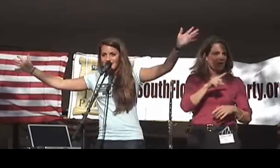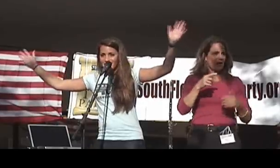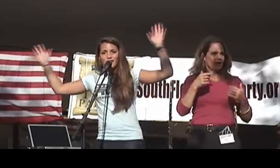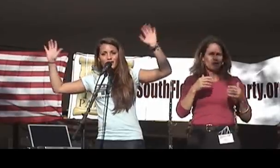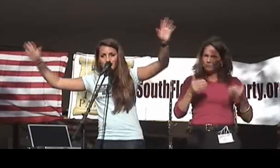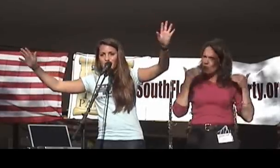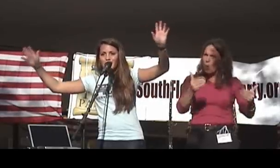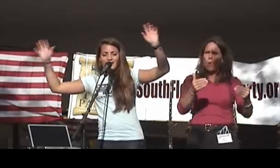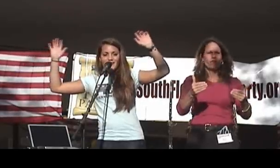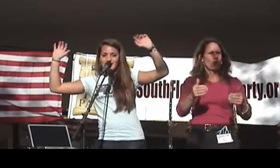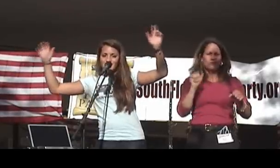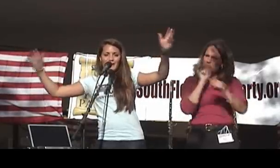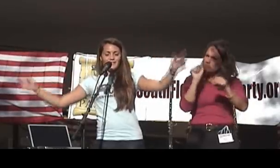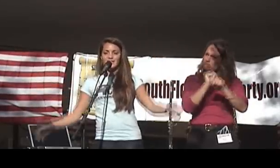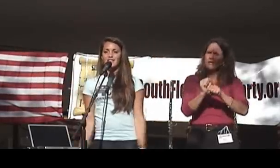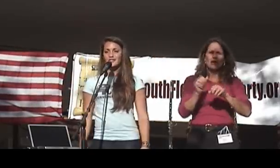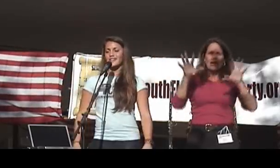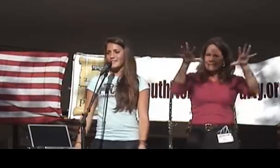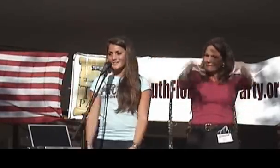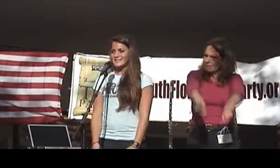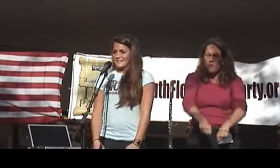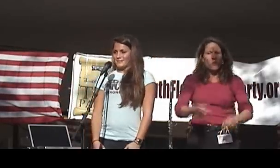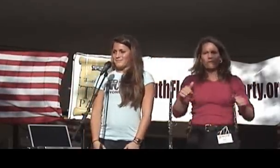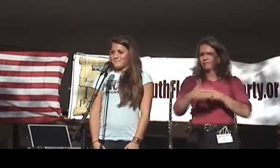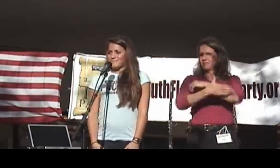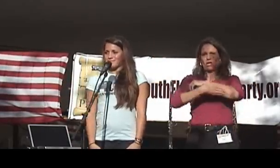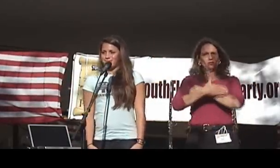at it. Go for it and take back this country.